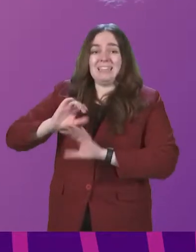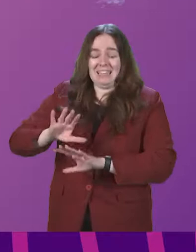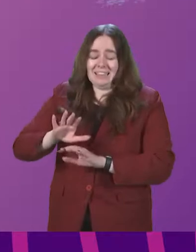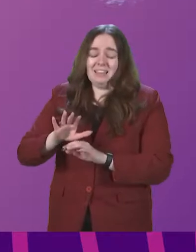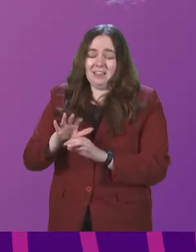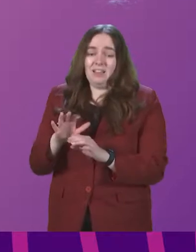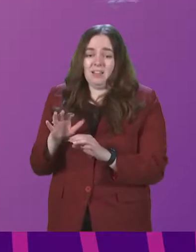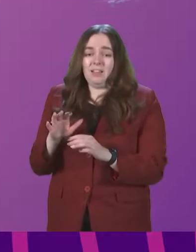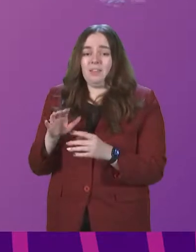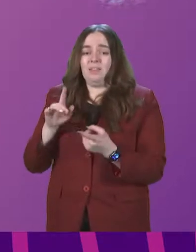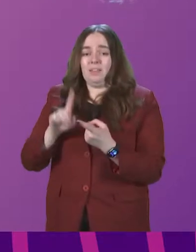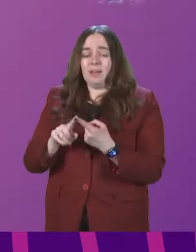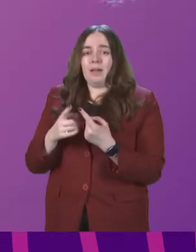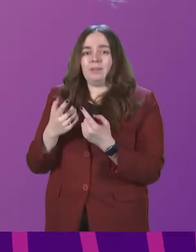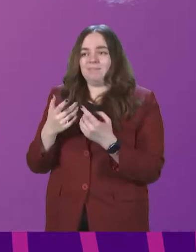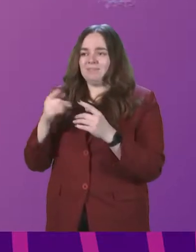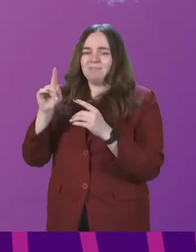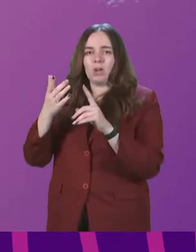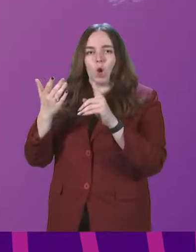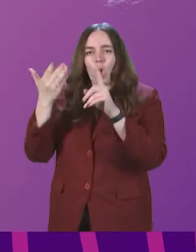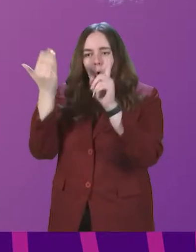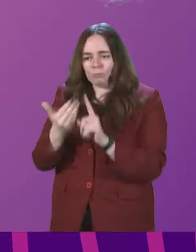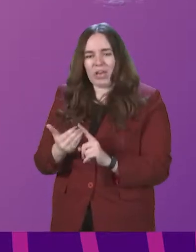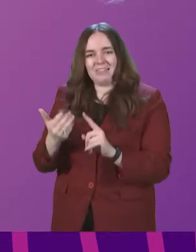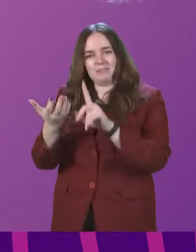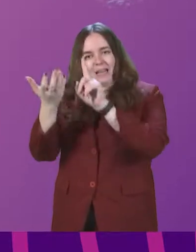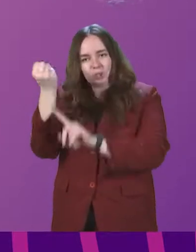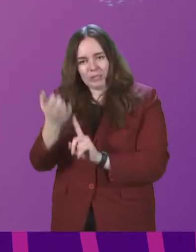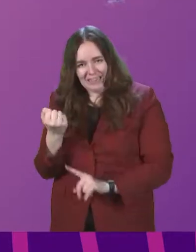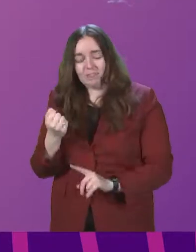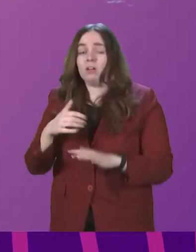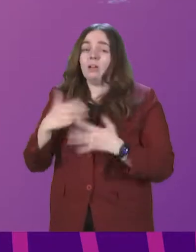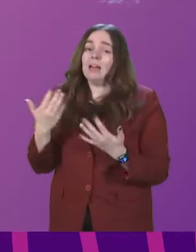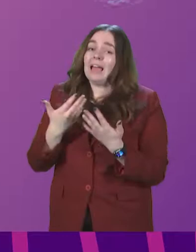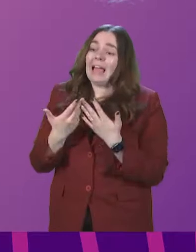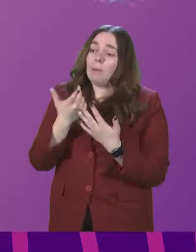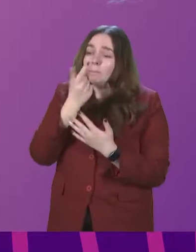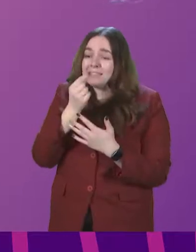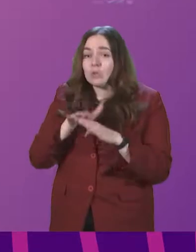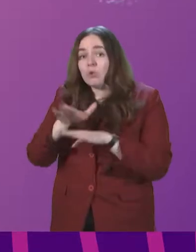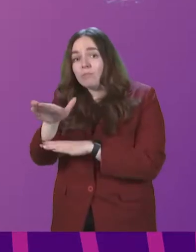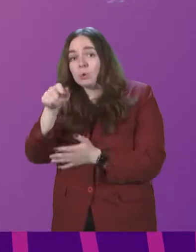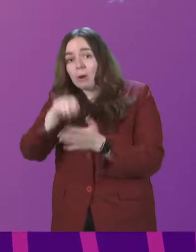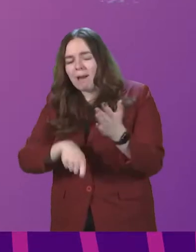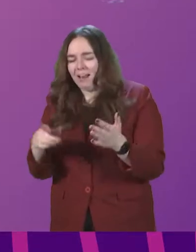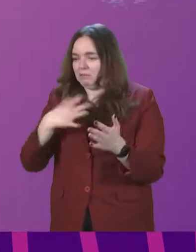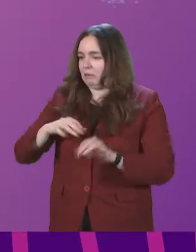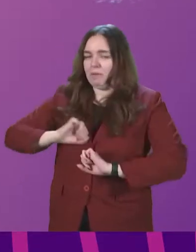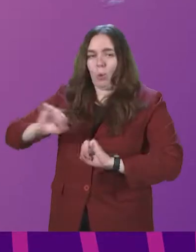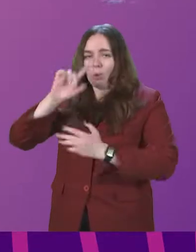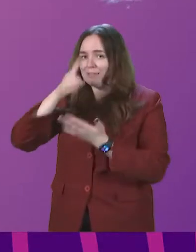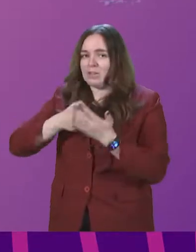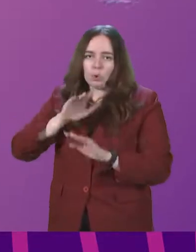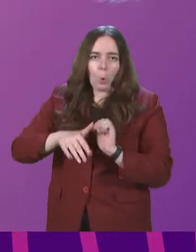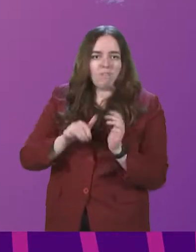meeting the objectives that we have set. of course, any potential future buyer would need to take their own decisions about